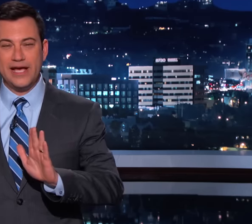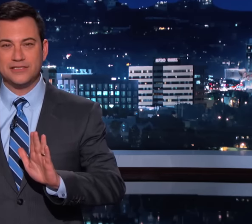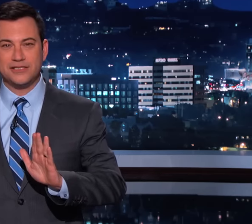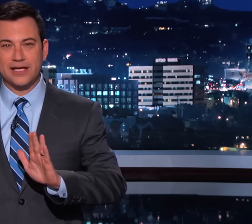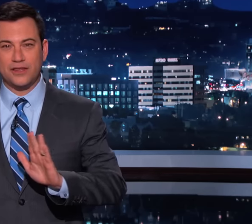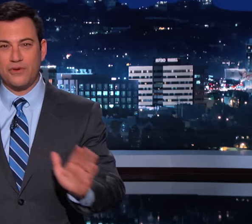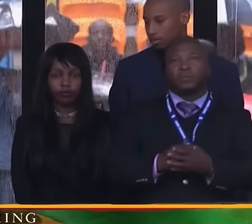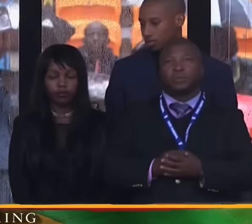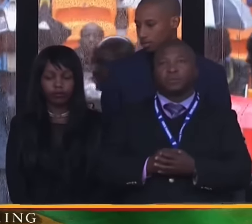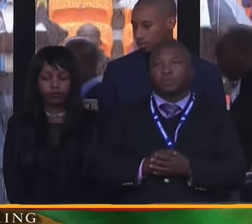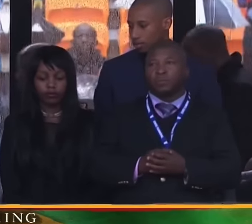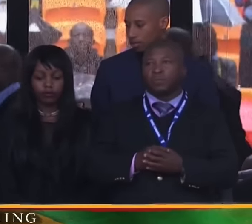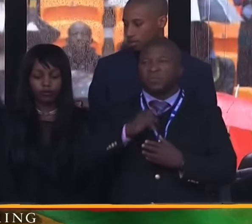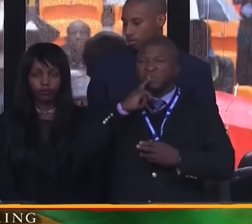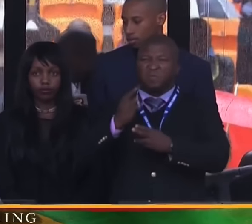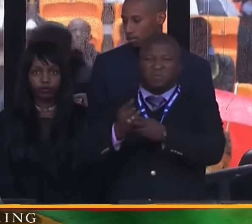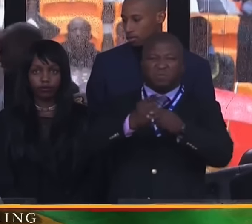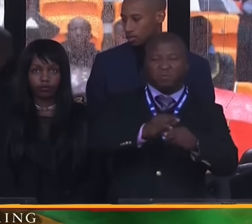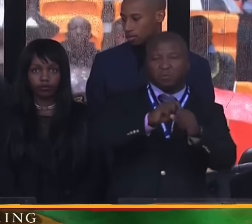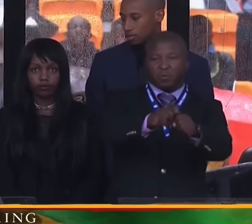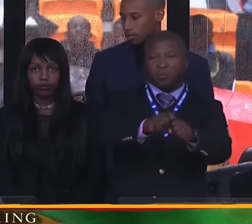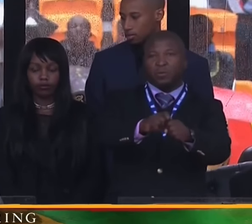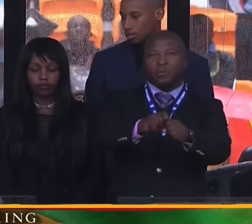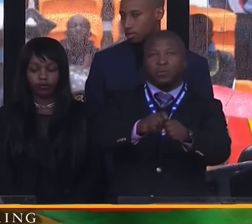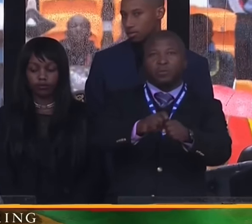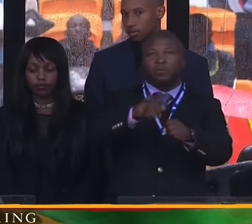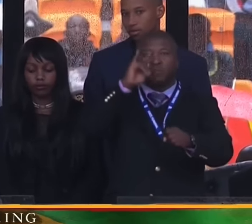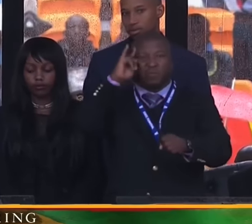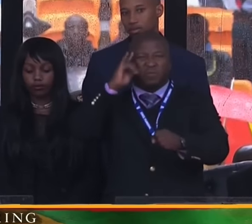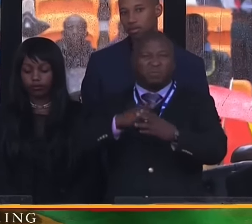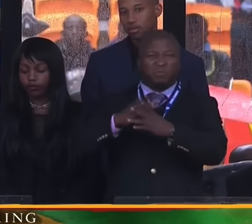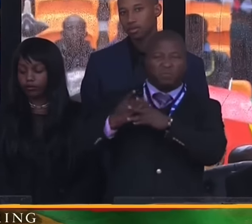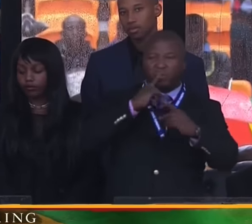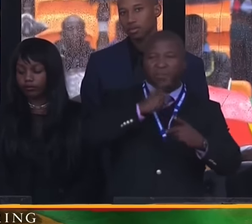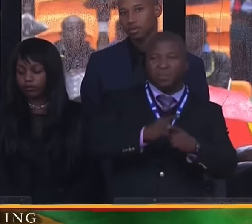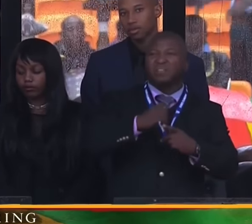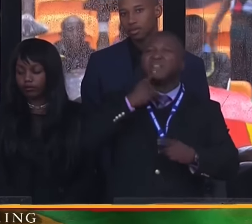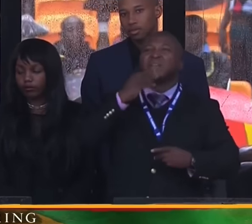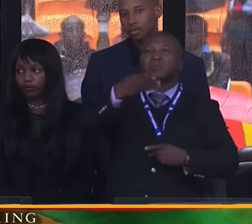has, like, three or four moves that he repeats over and over here. OK, that's him.